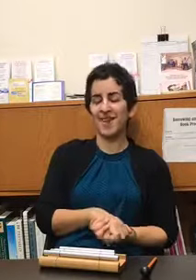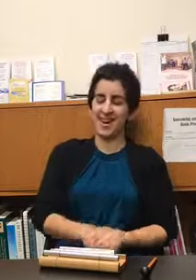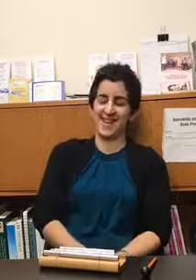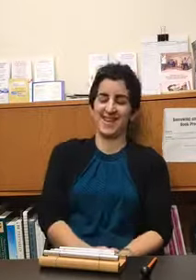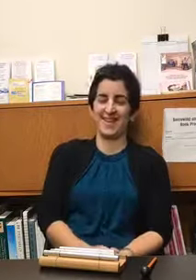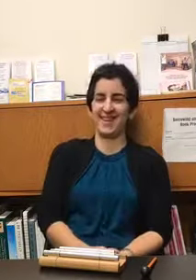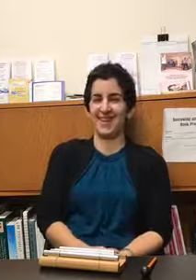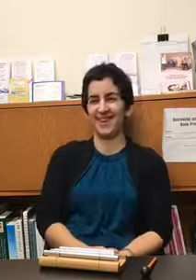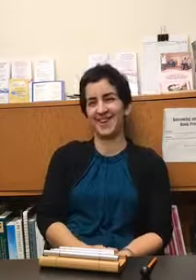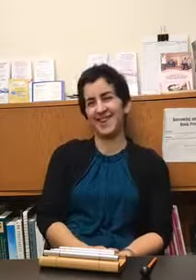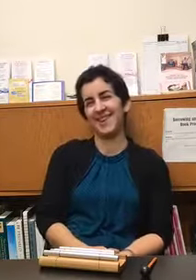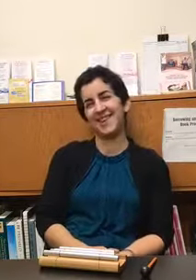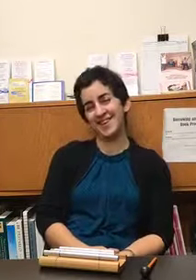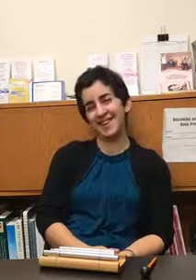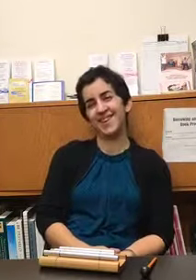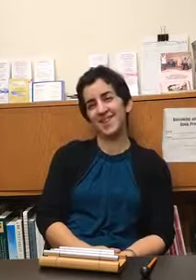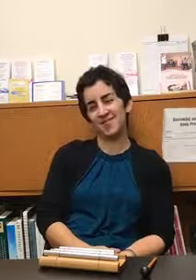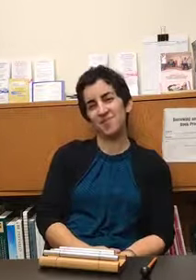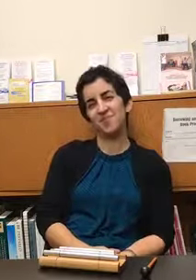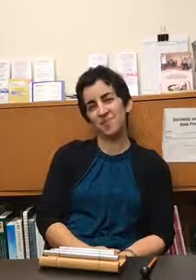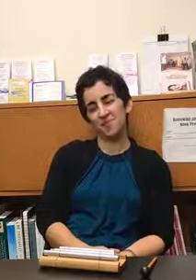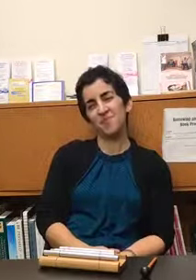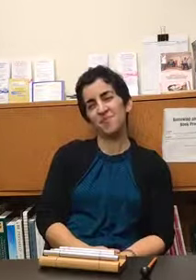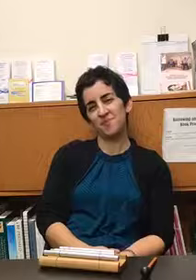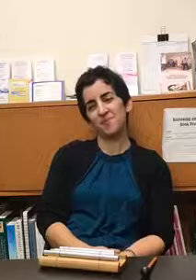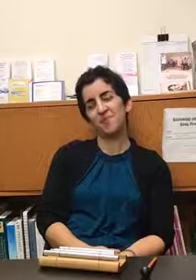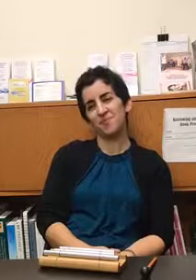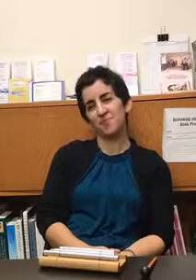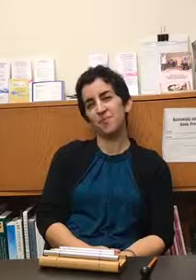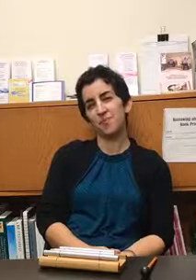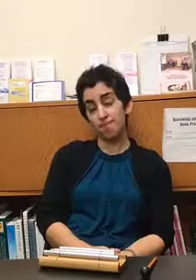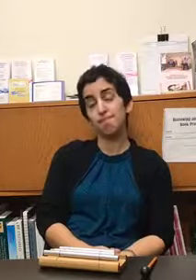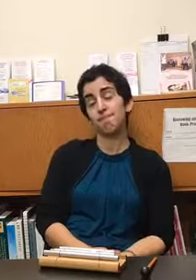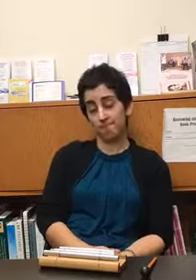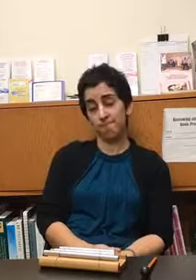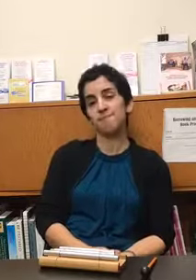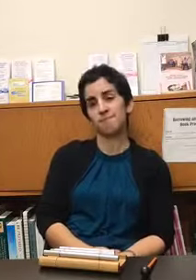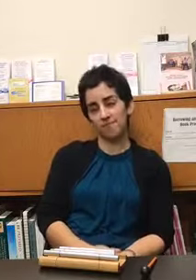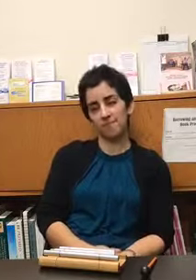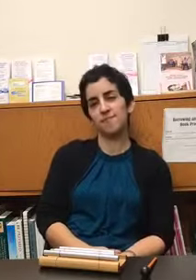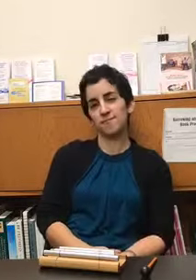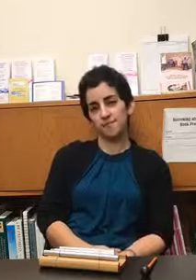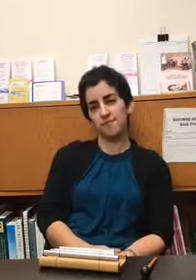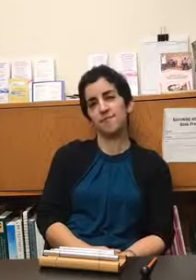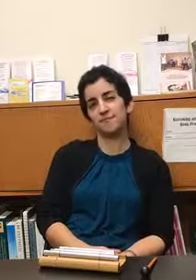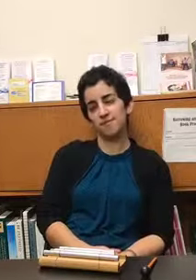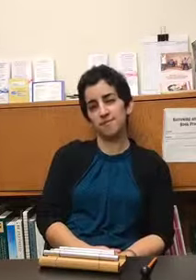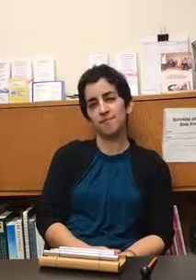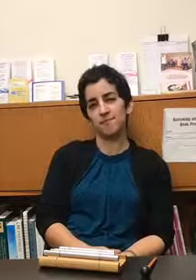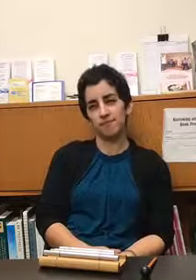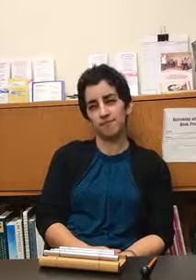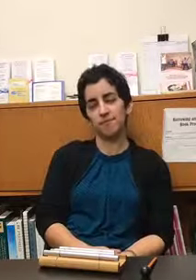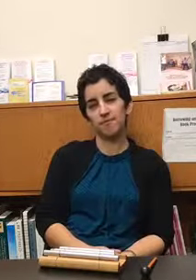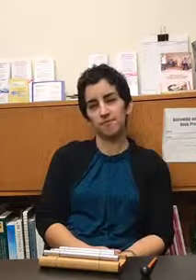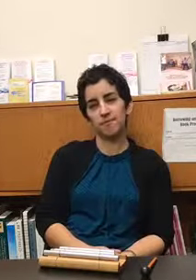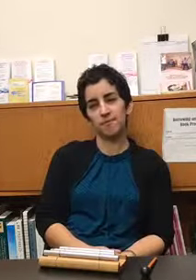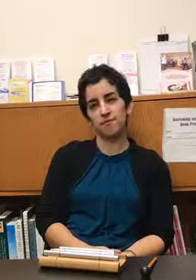so i like the idea of the toolbox right and you know one of the things that we do here at share